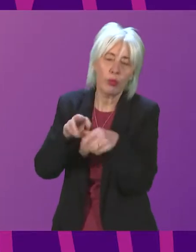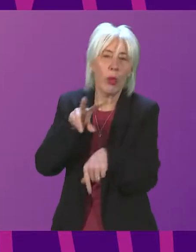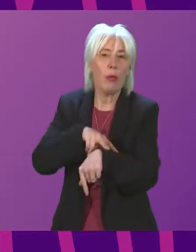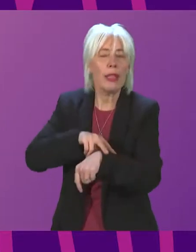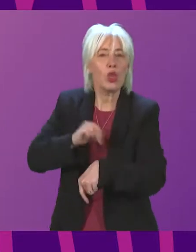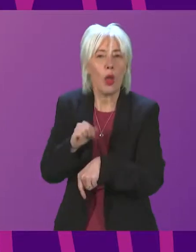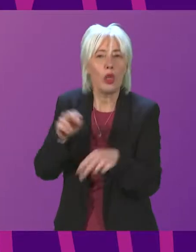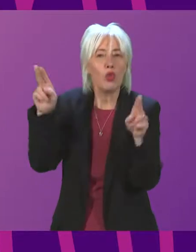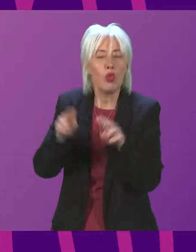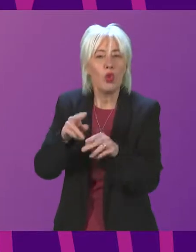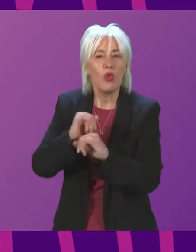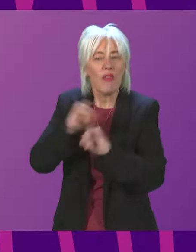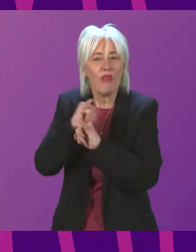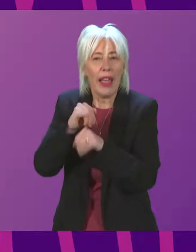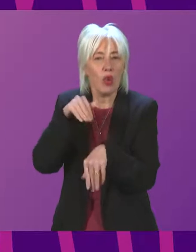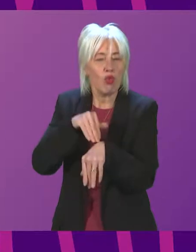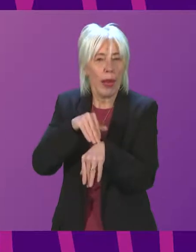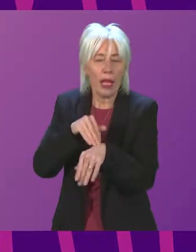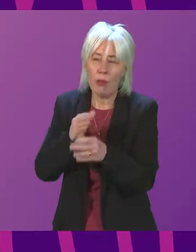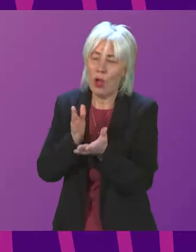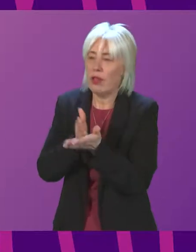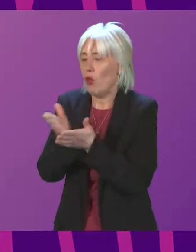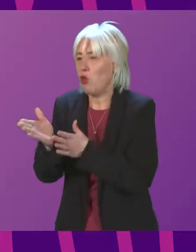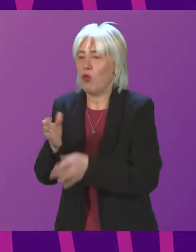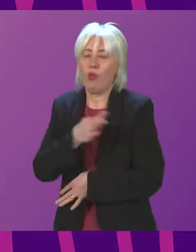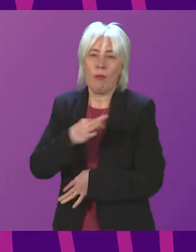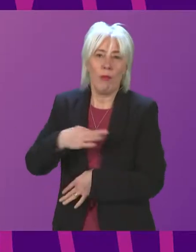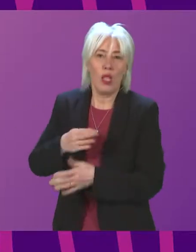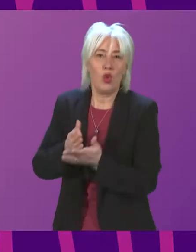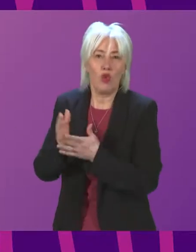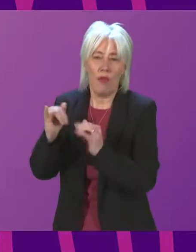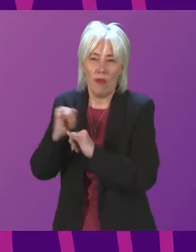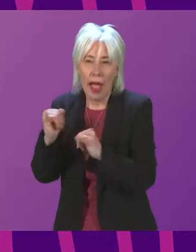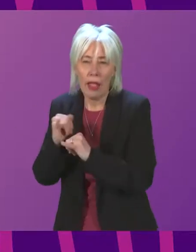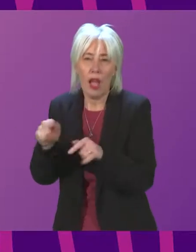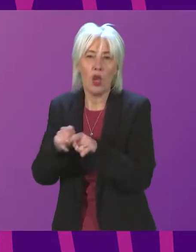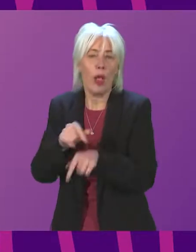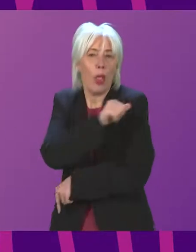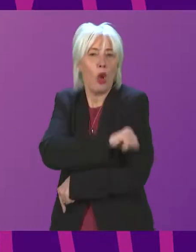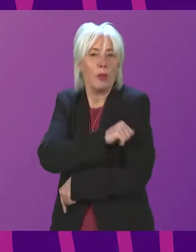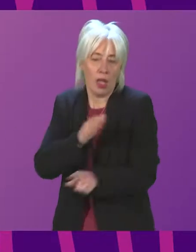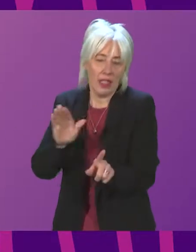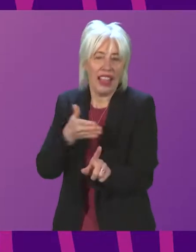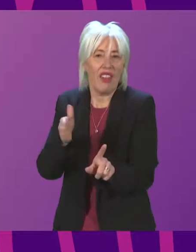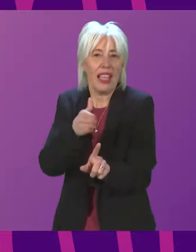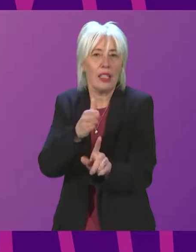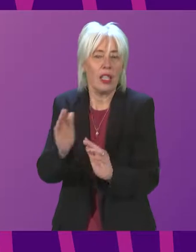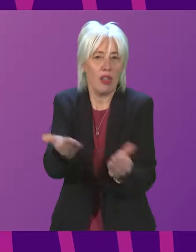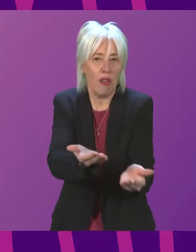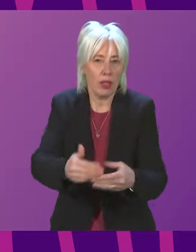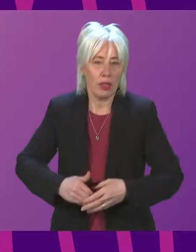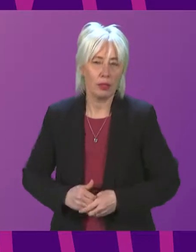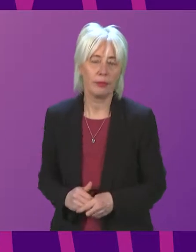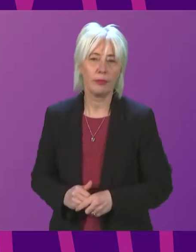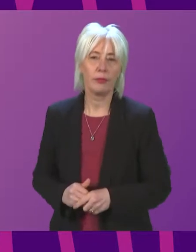to prevent violent crime, including through the work of Medics Against Violence and delivery of the Hospital Navigator Service. Jamie Green.